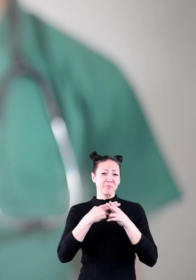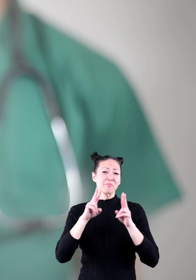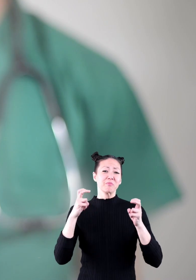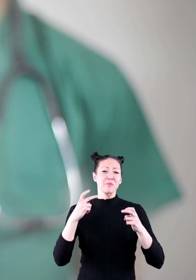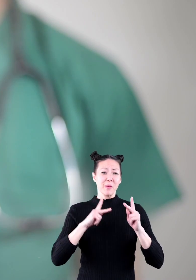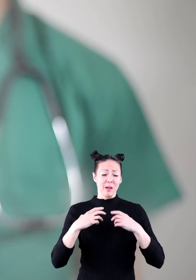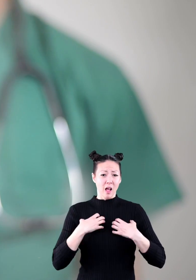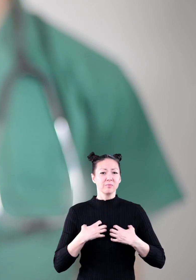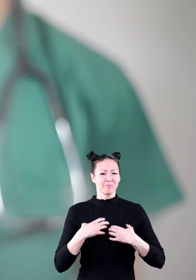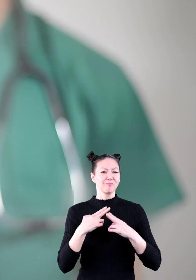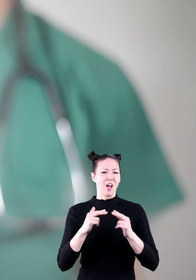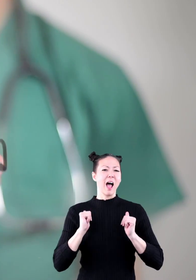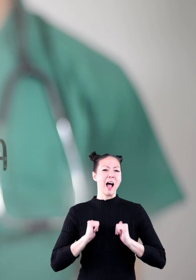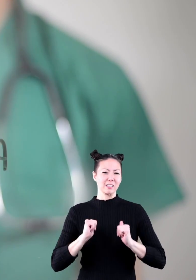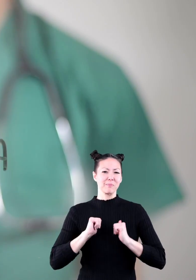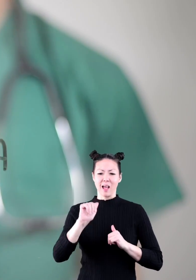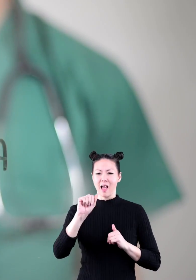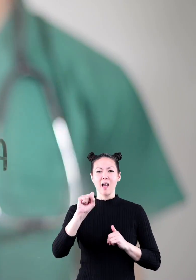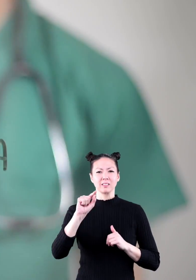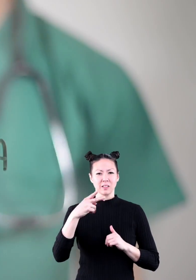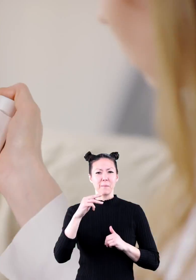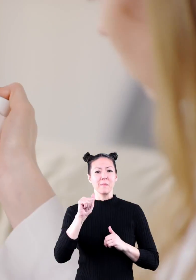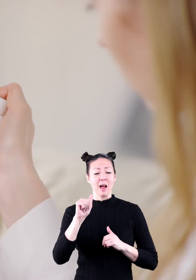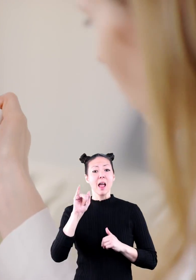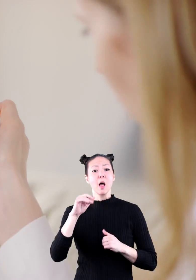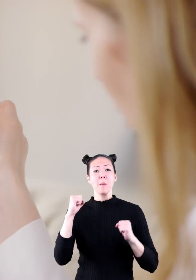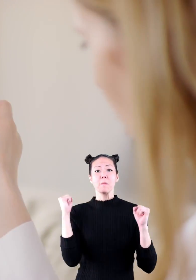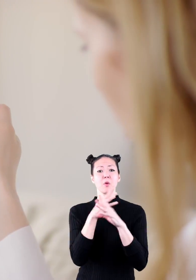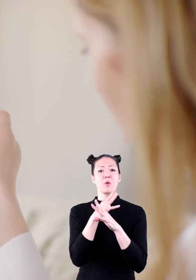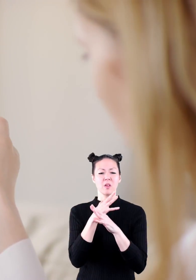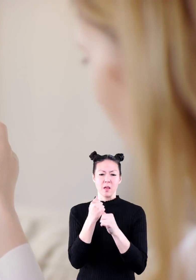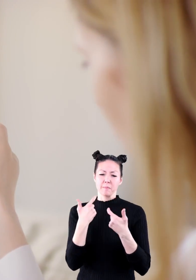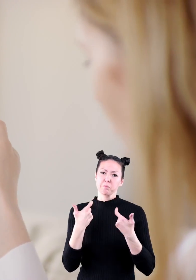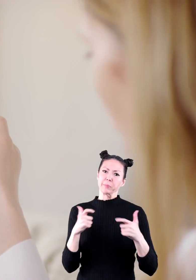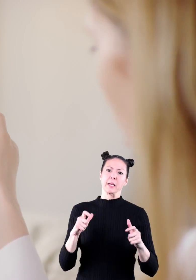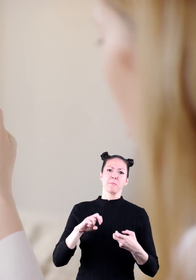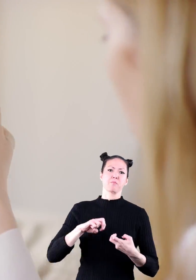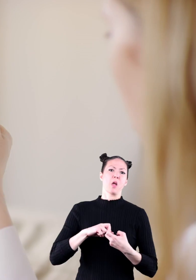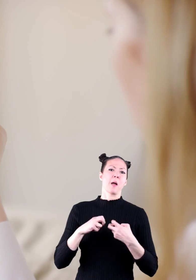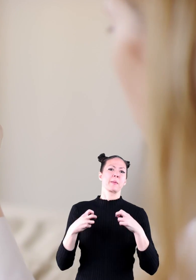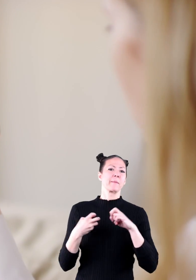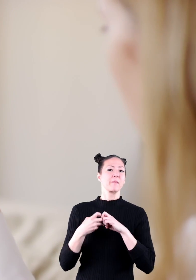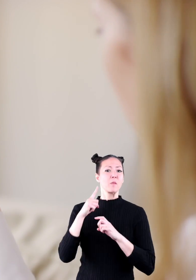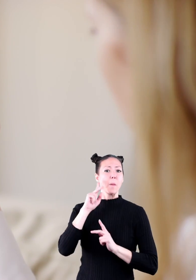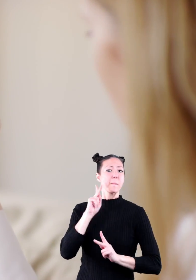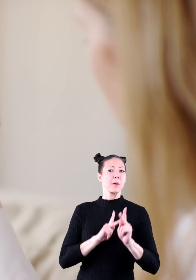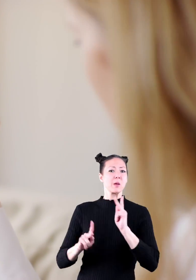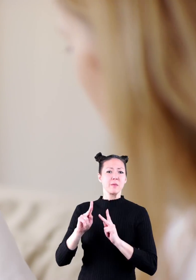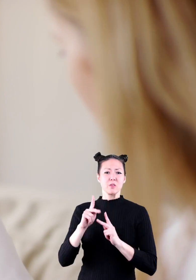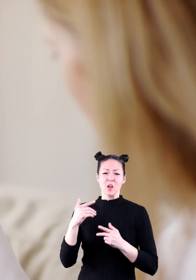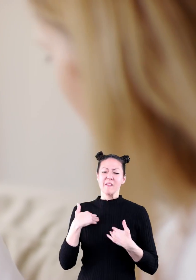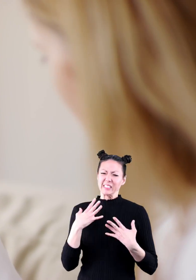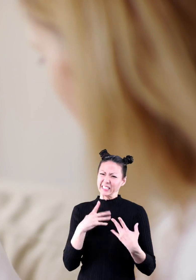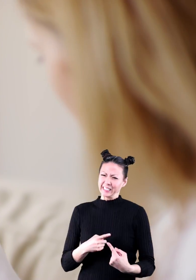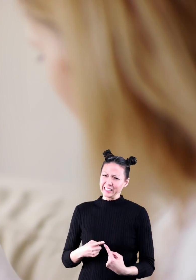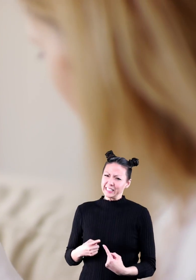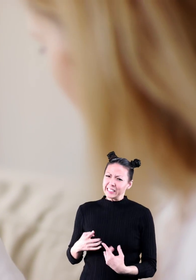has asthma, or maybe you do. Air pollution can be a big problem for people who already struggle to breathe.